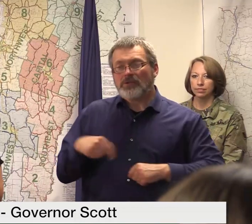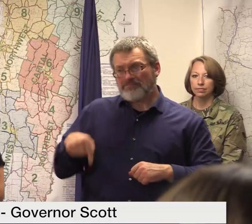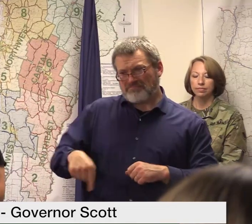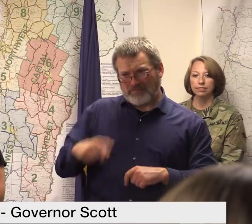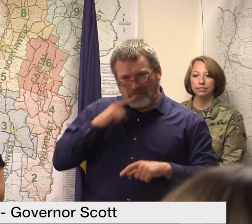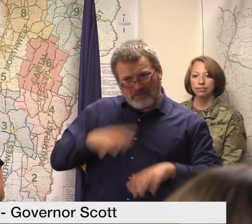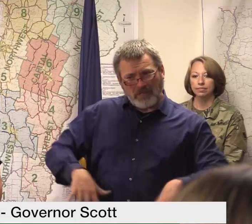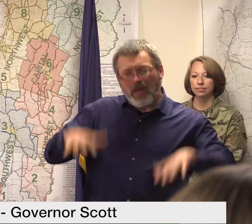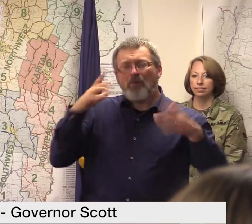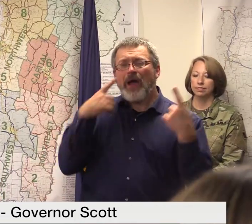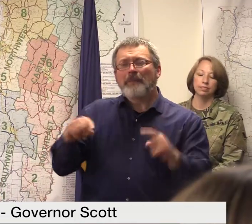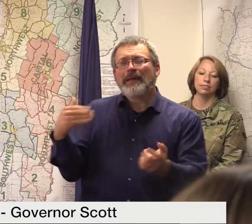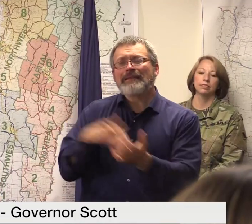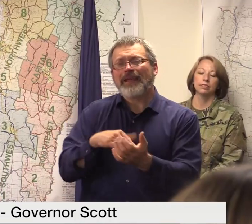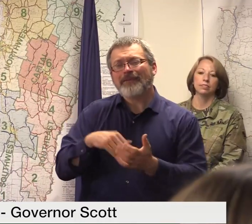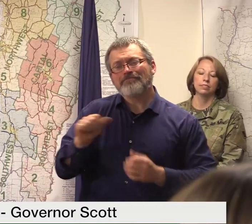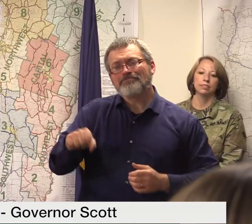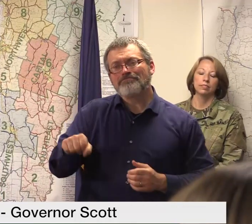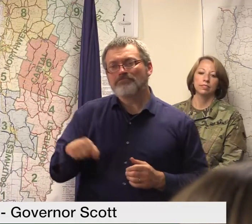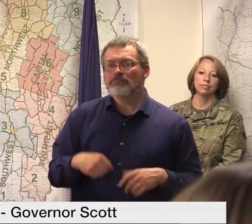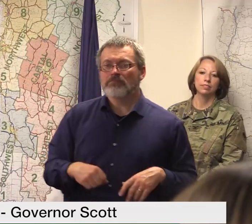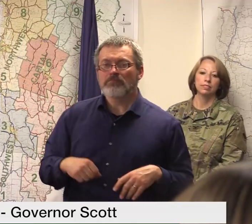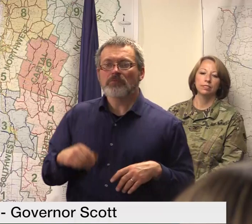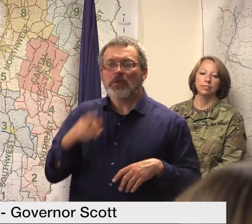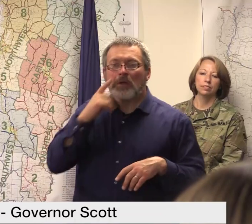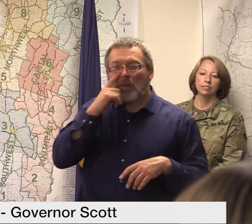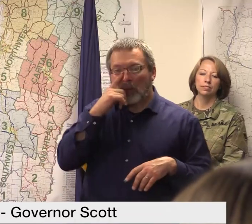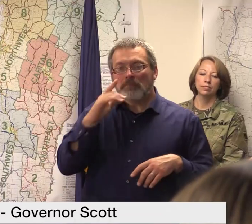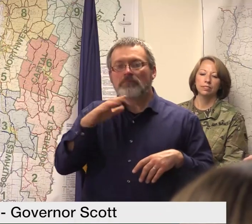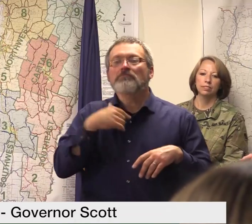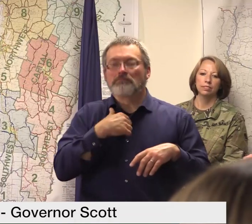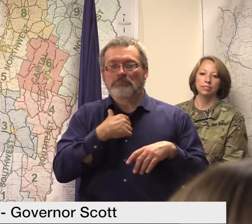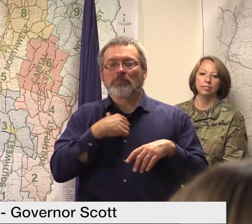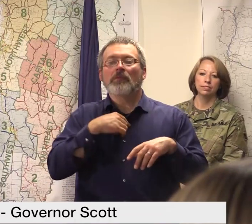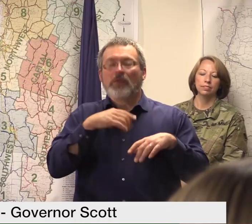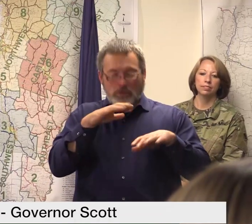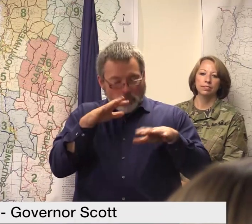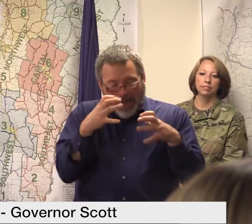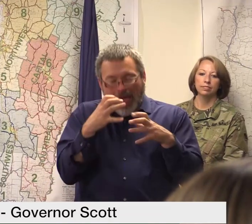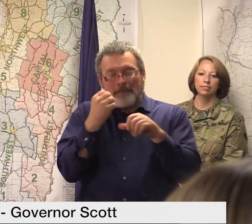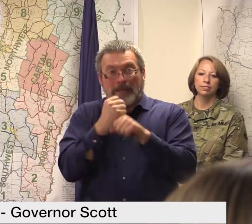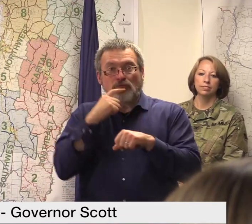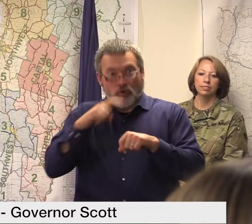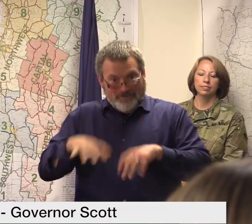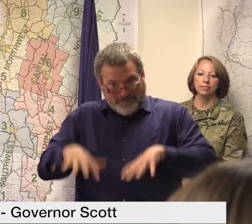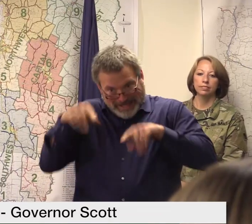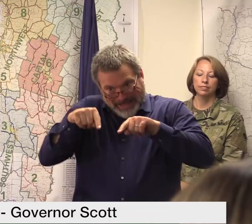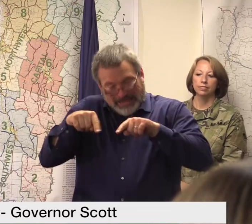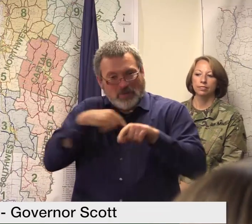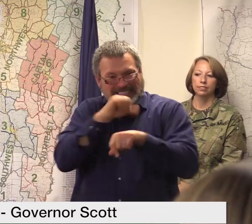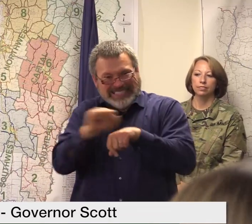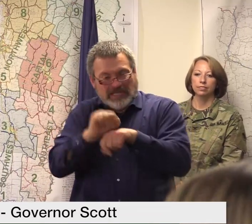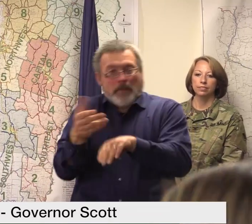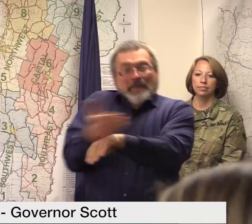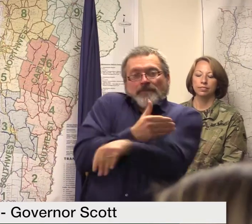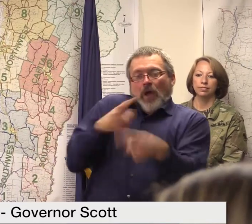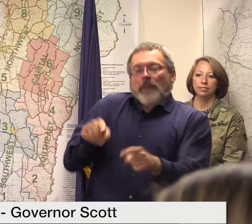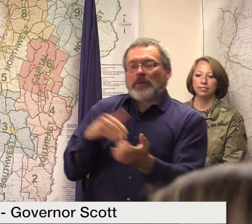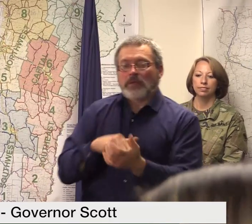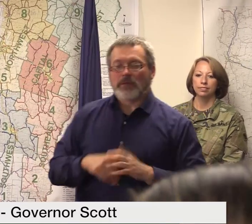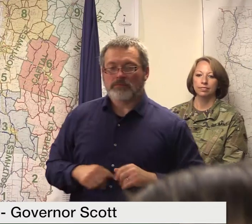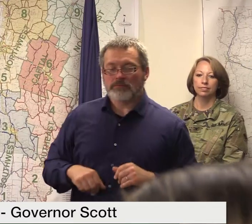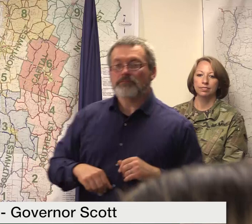terms of the buyout price I'm sure part of the calculation I would think would have to be the fact that